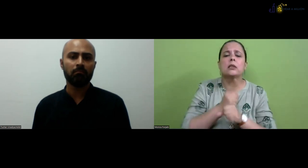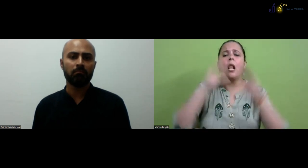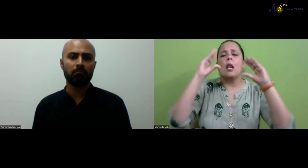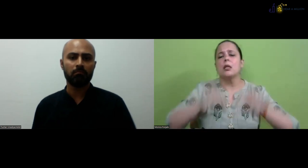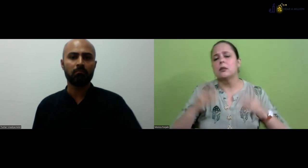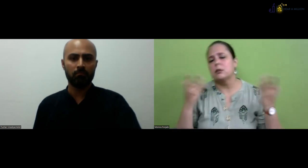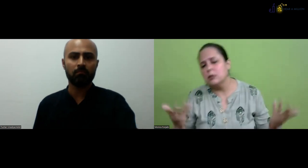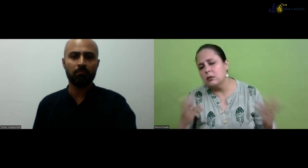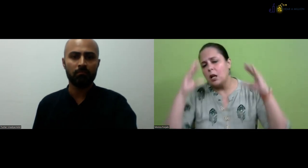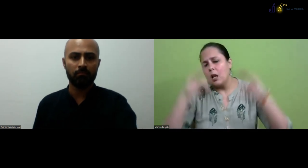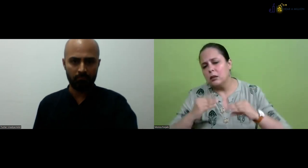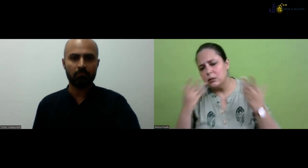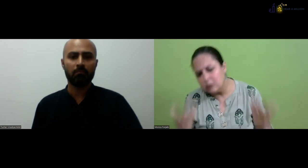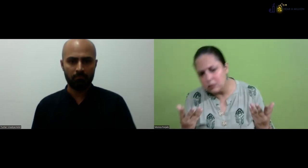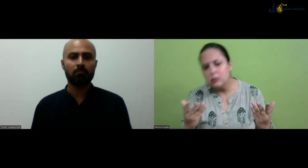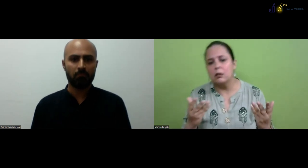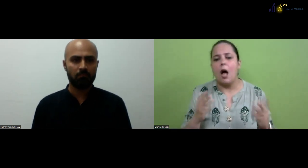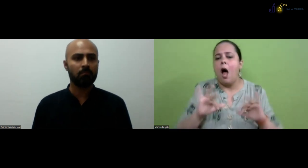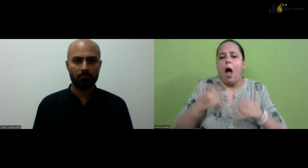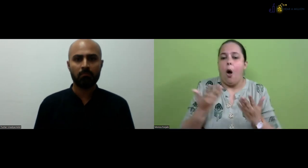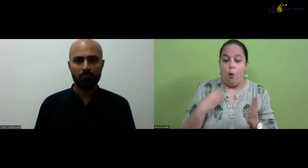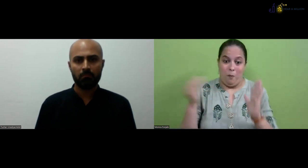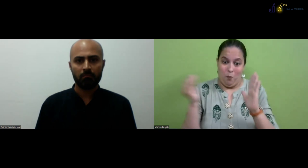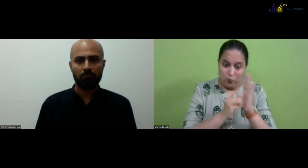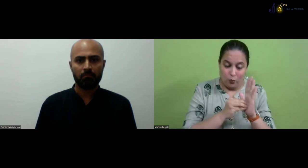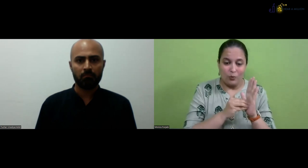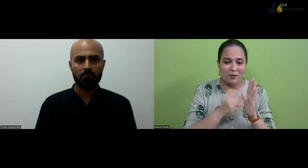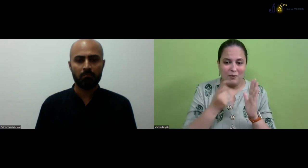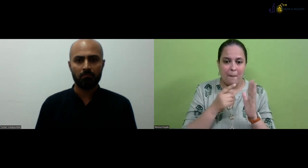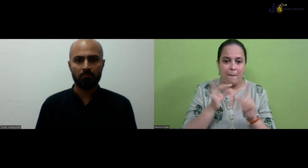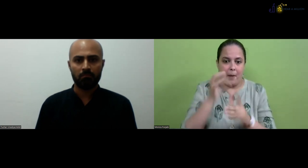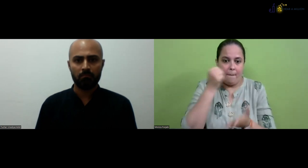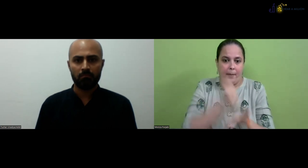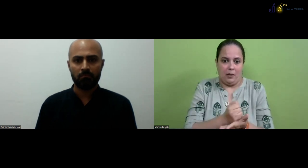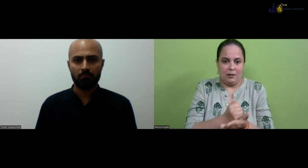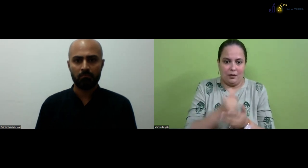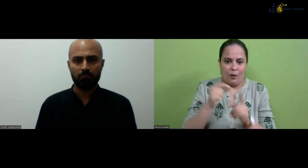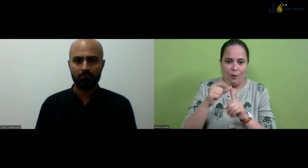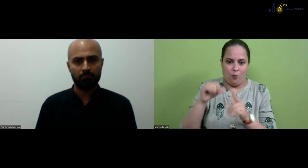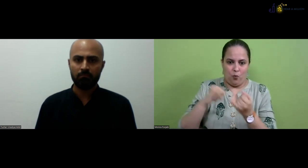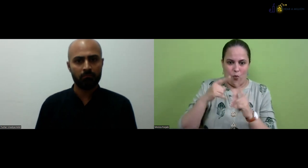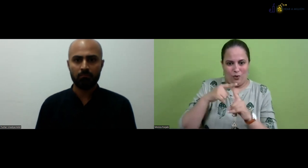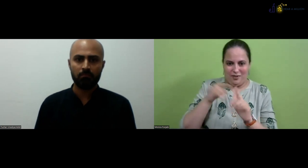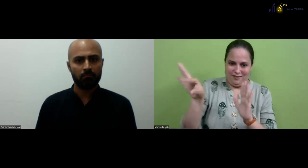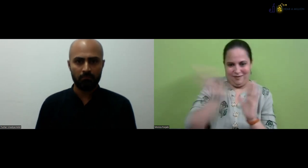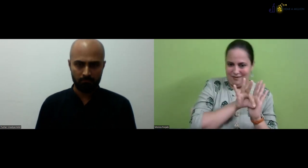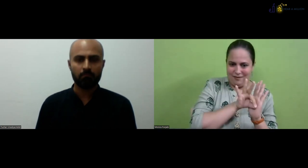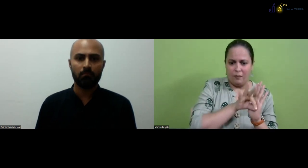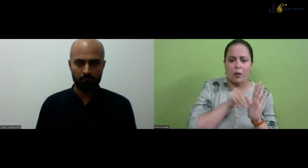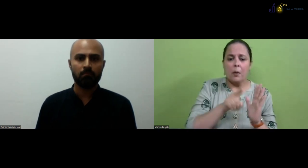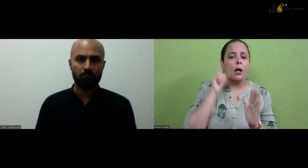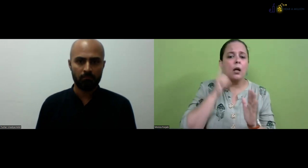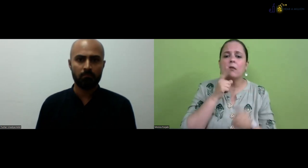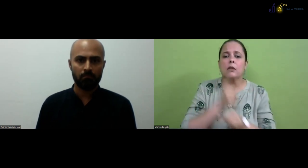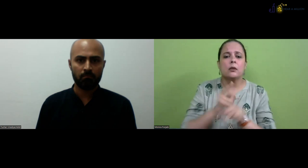over there, but it was difficult. They were not, they were saying we have left, less teachers, how we can do it. So I told them if you would